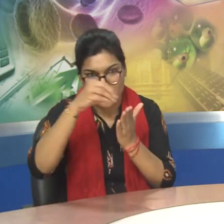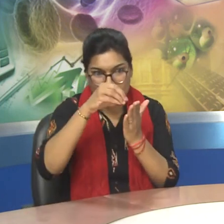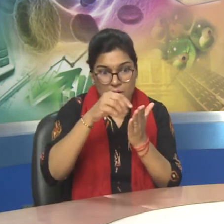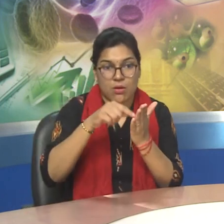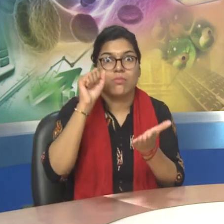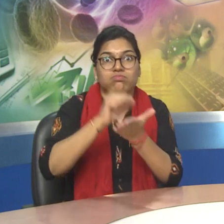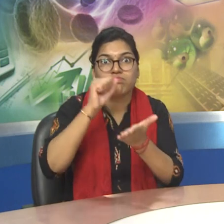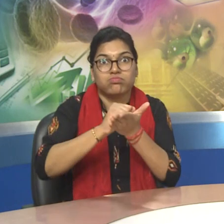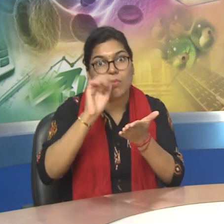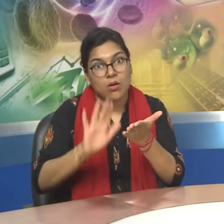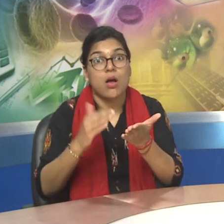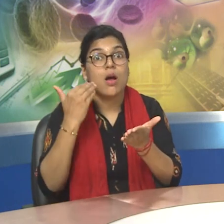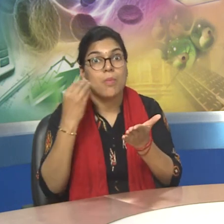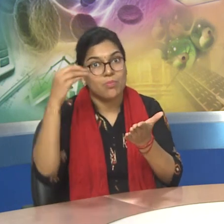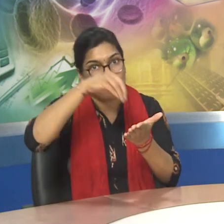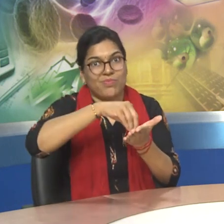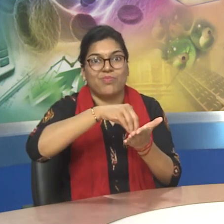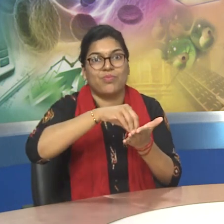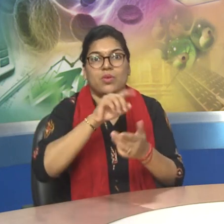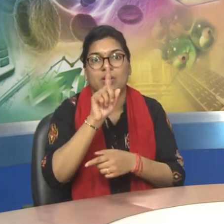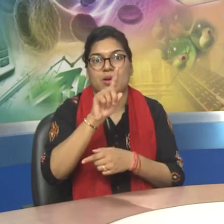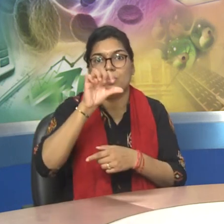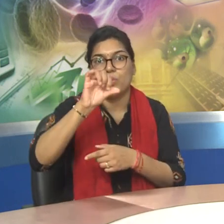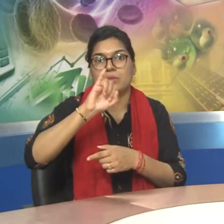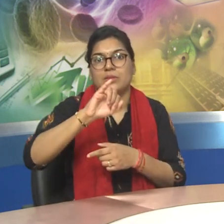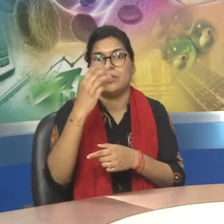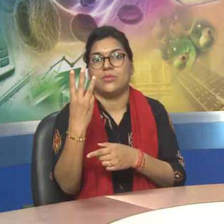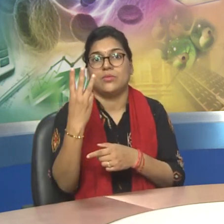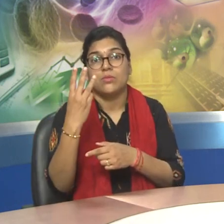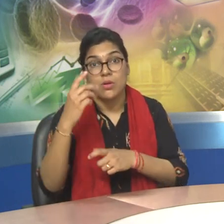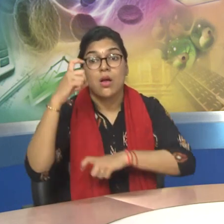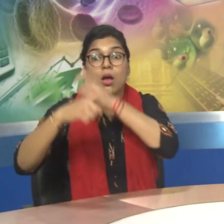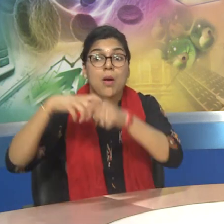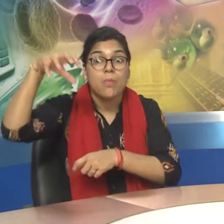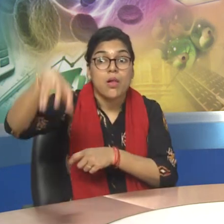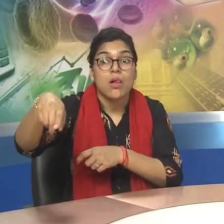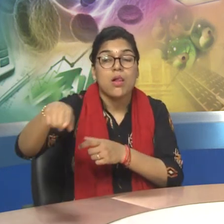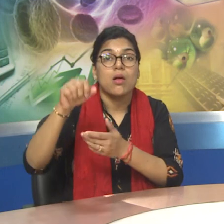published in 1963